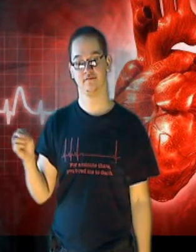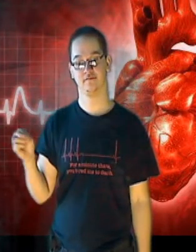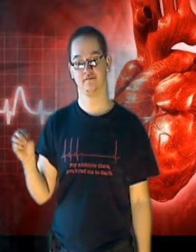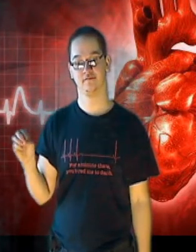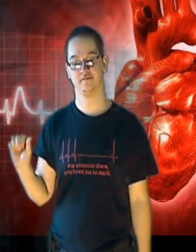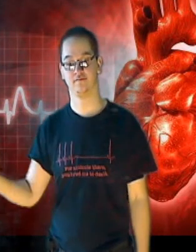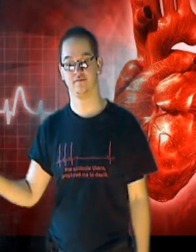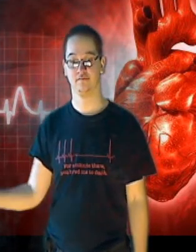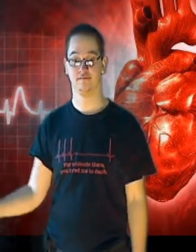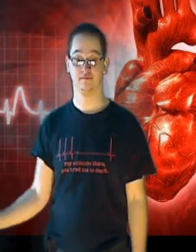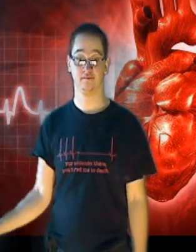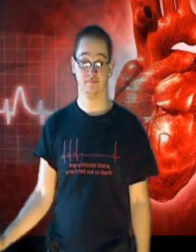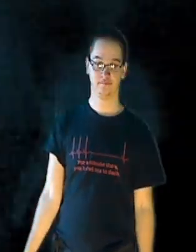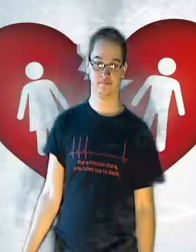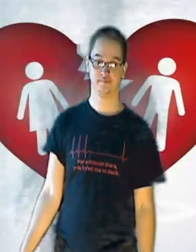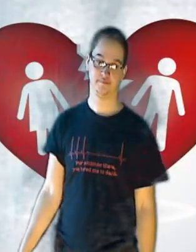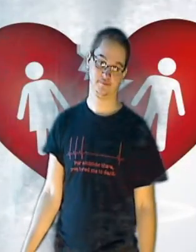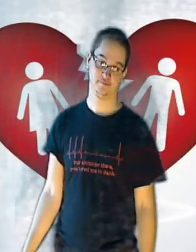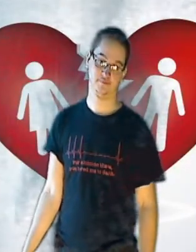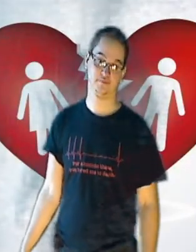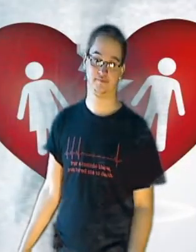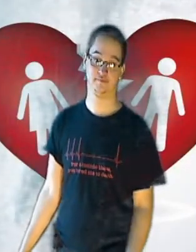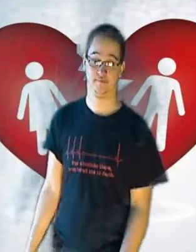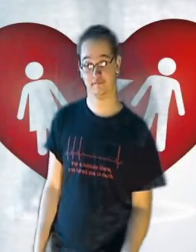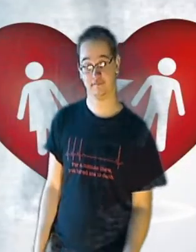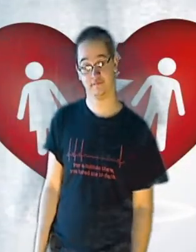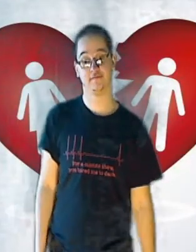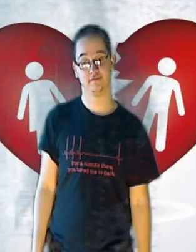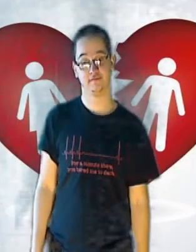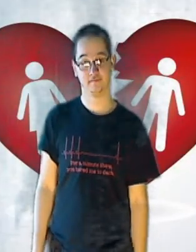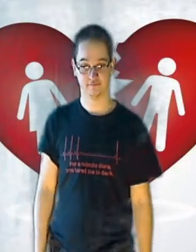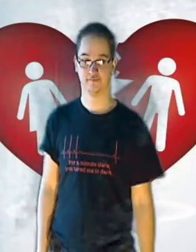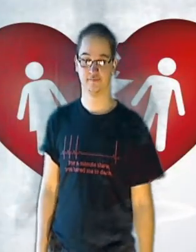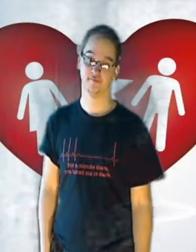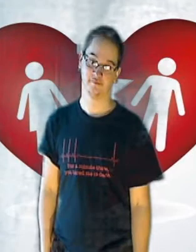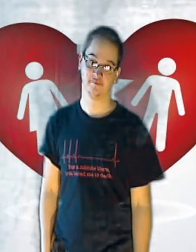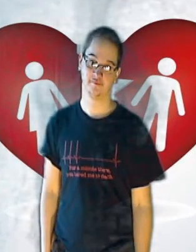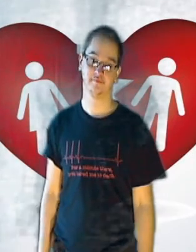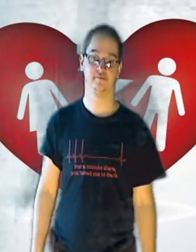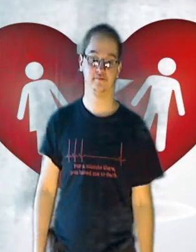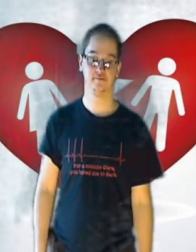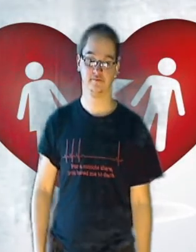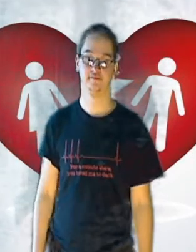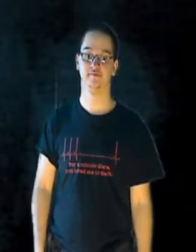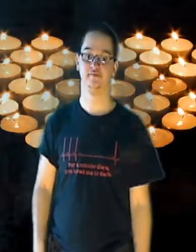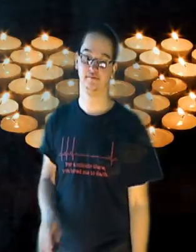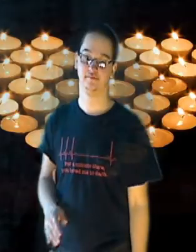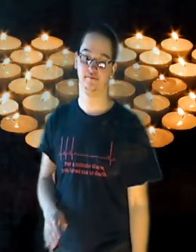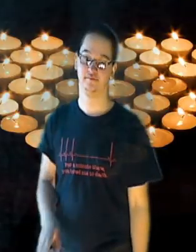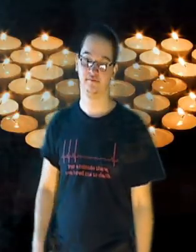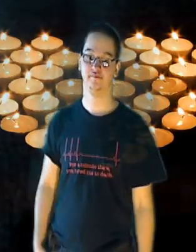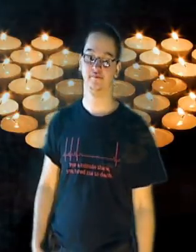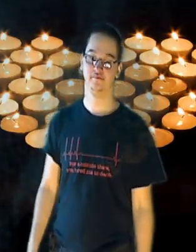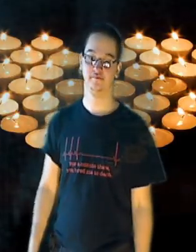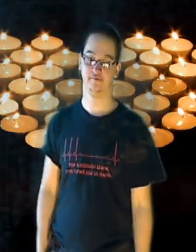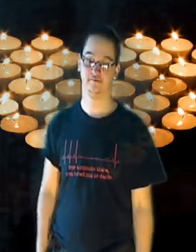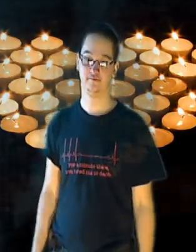If oh, uh, Oh, oh, If